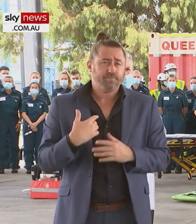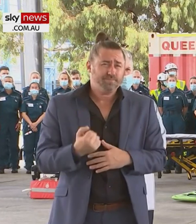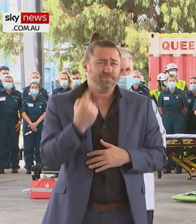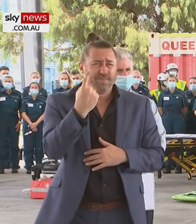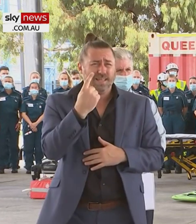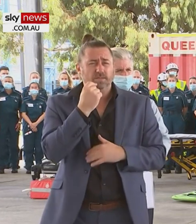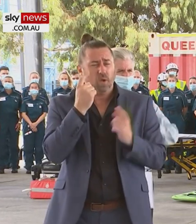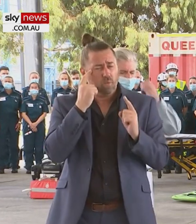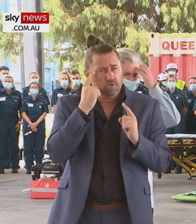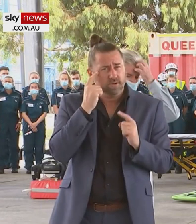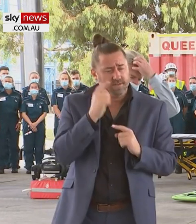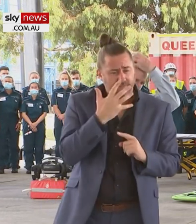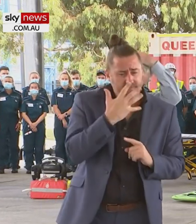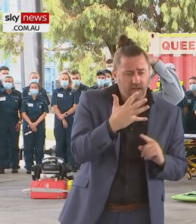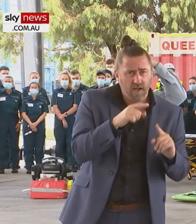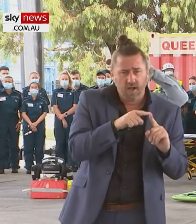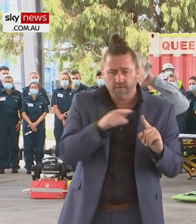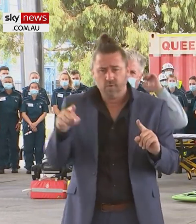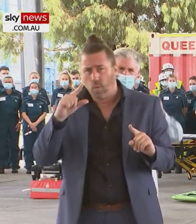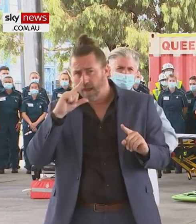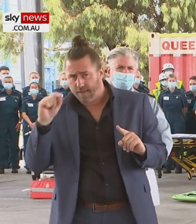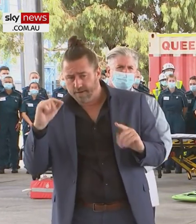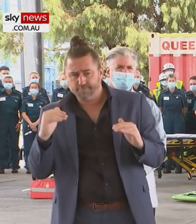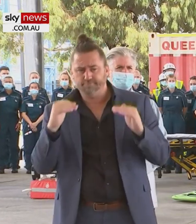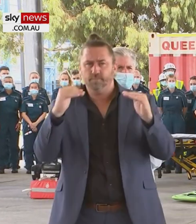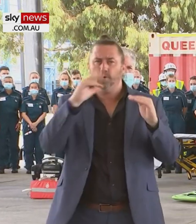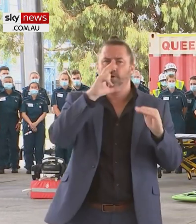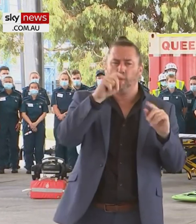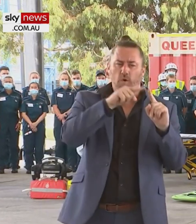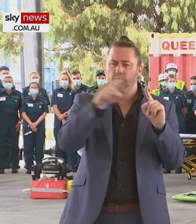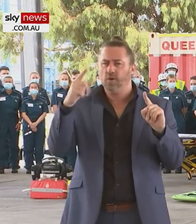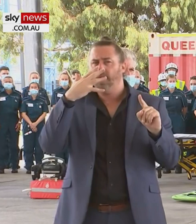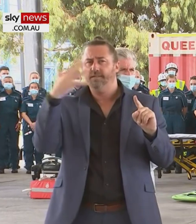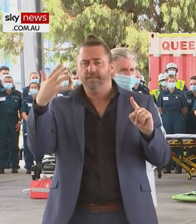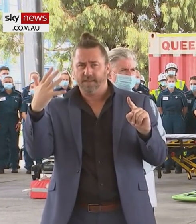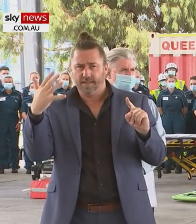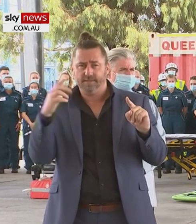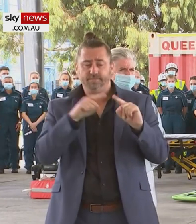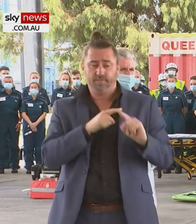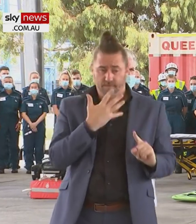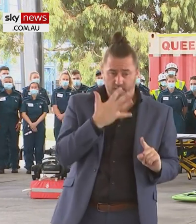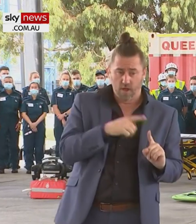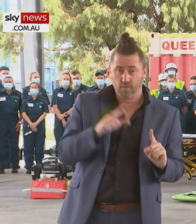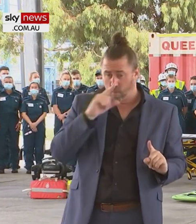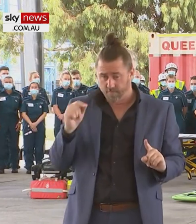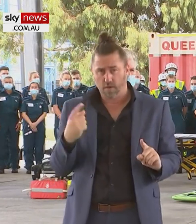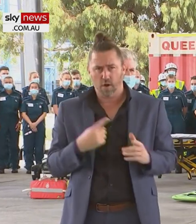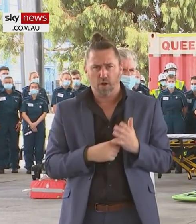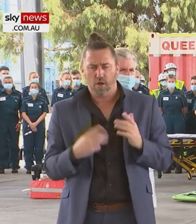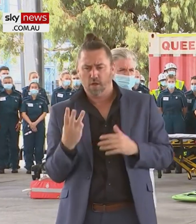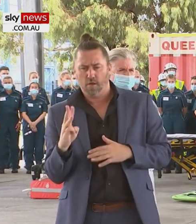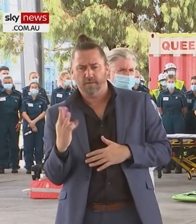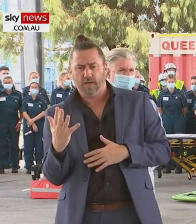the 5 to 11 and the 12 to 15-year-old age group. We're at 35% 5 to 11-year-olds first dose,